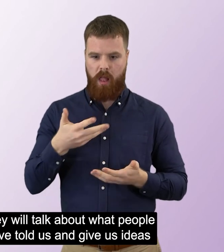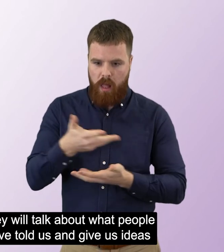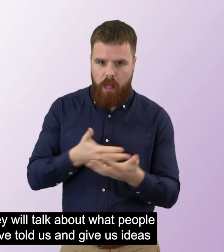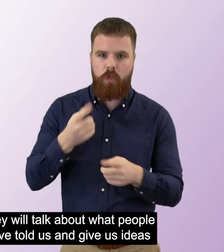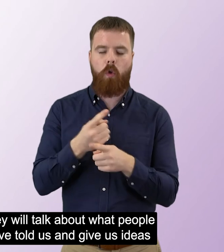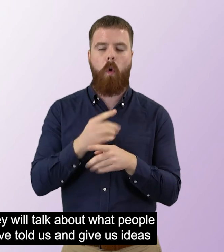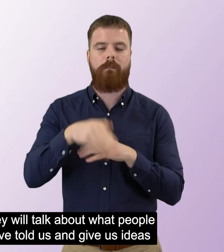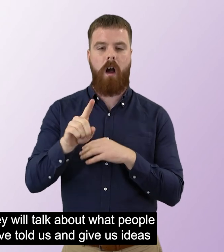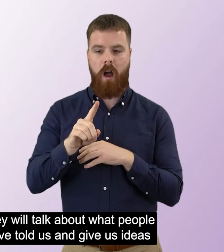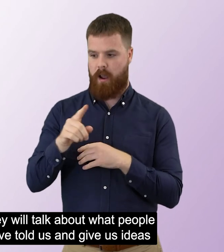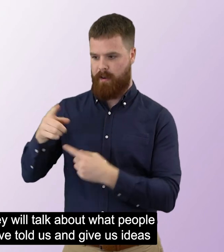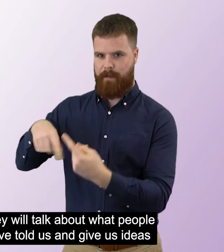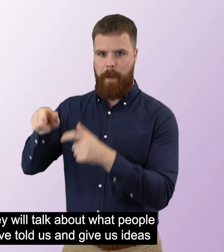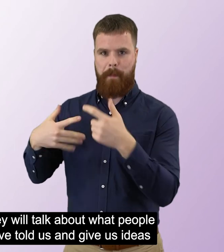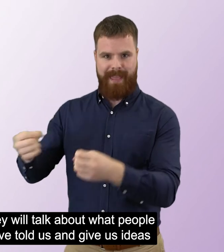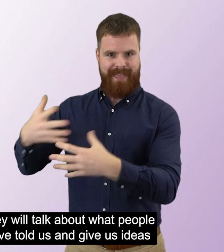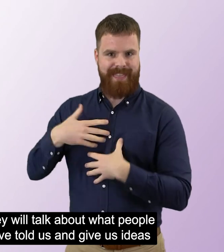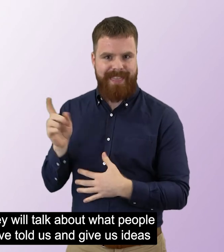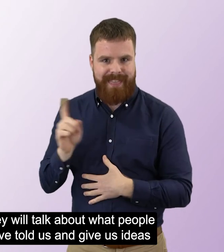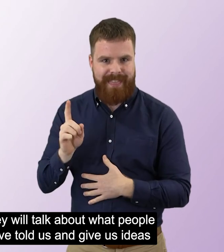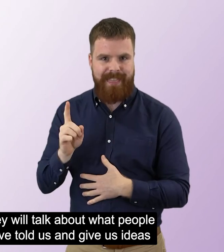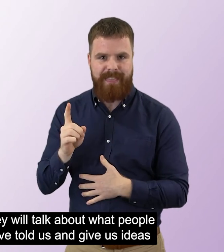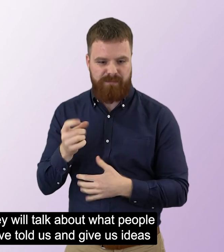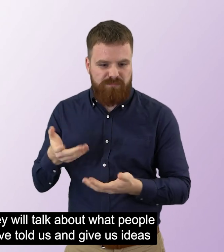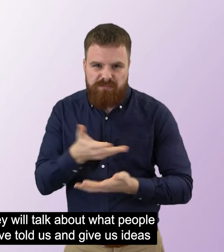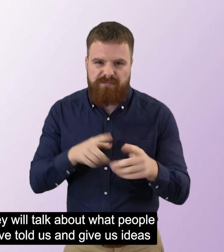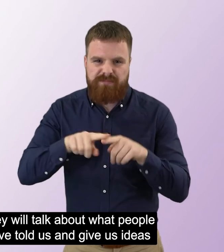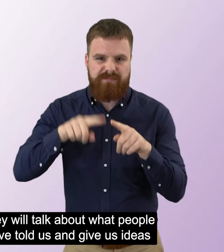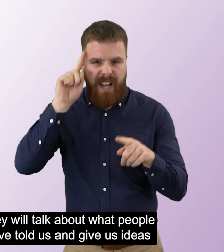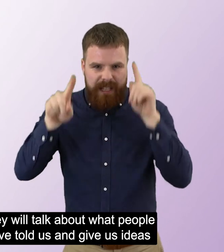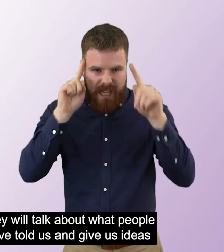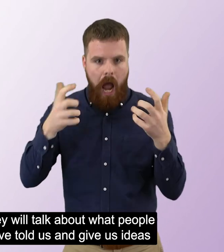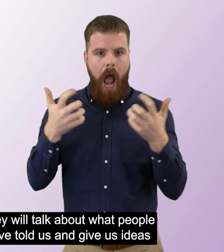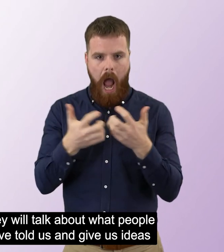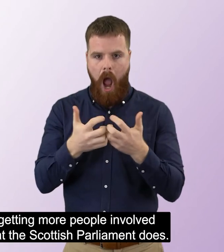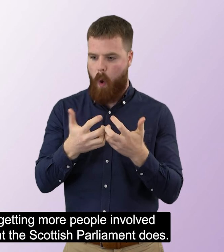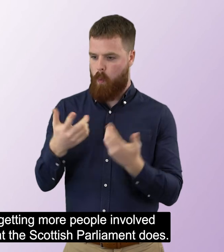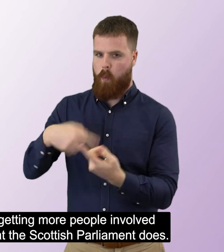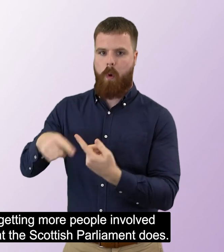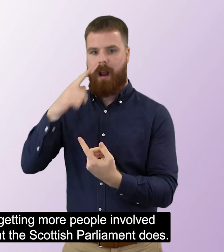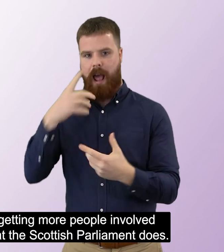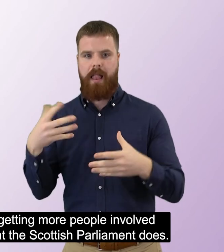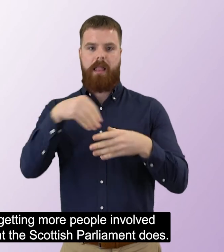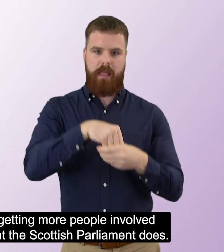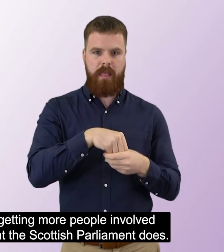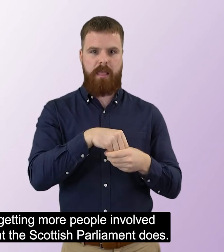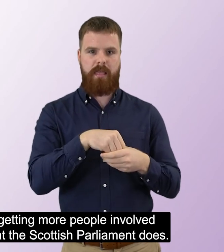They will talk about what people have told us and give us ideas for getting more people involved in what the Scottish Parliament does.